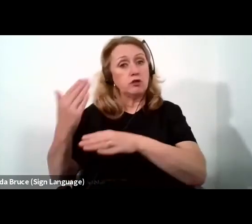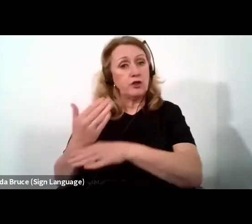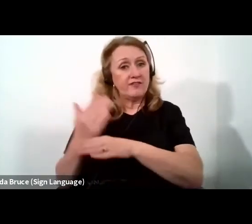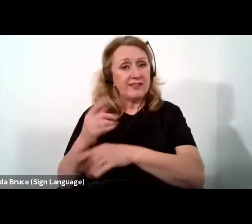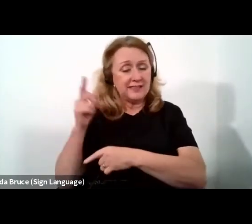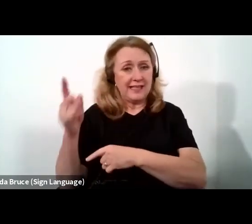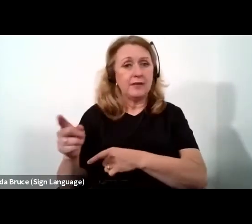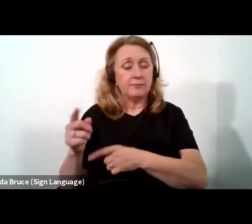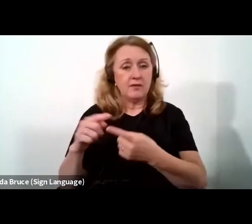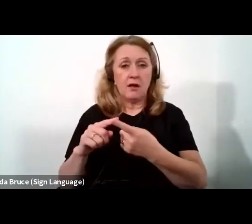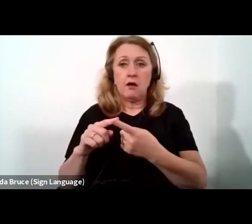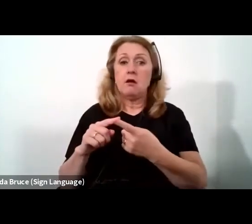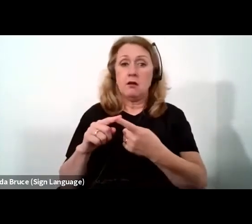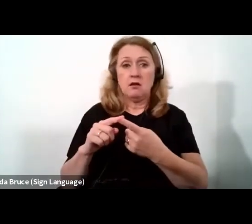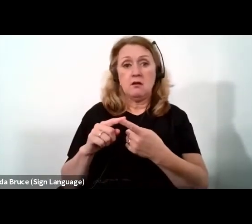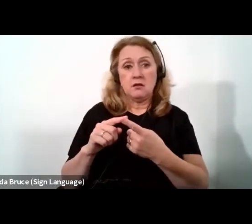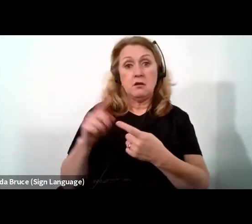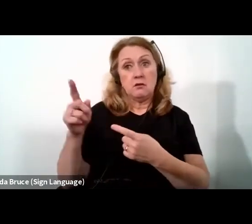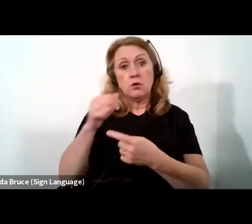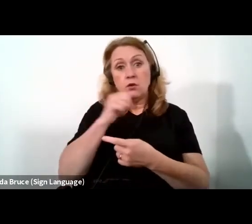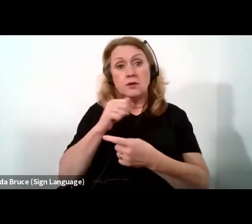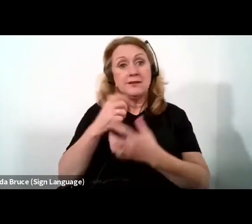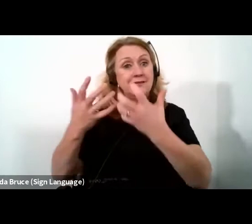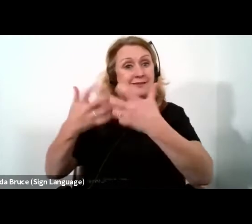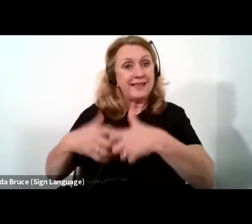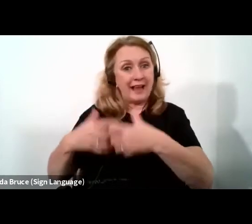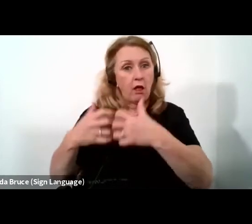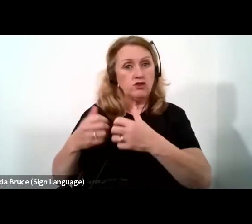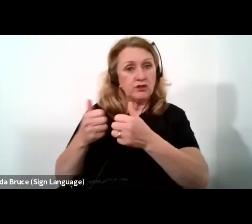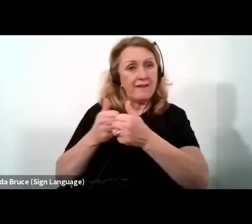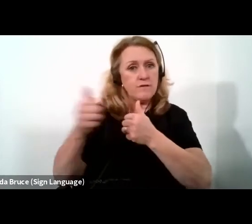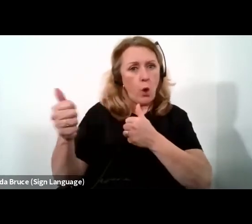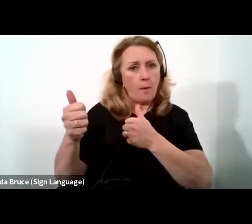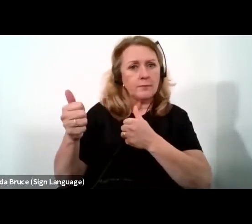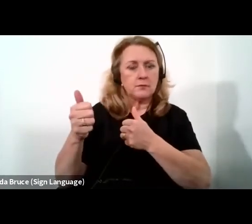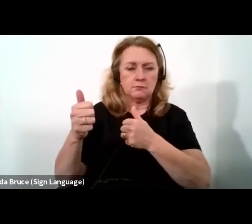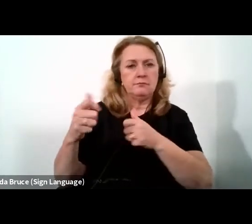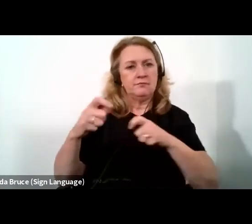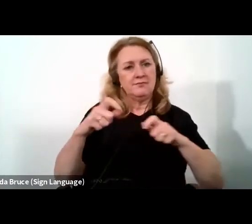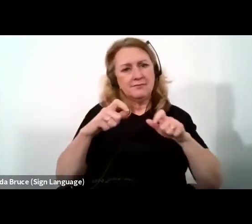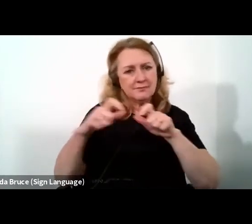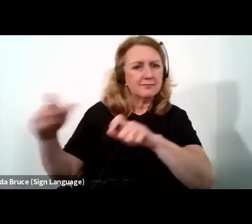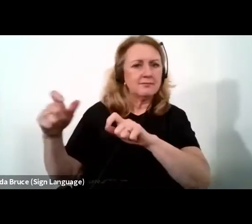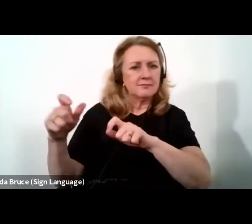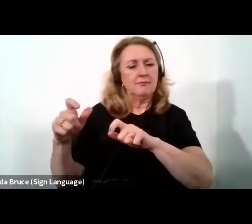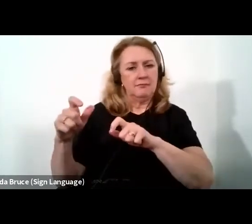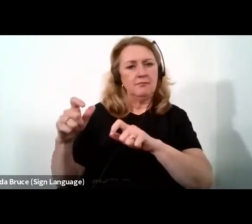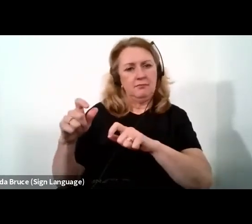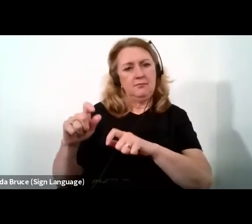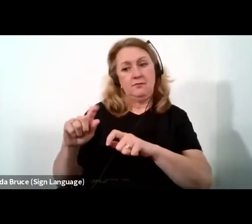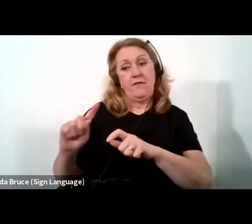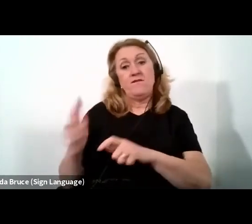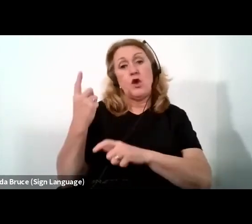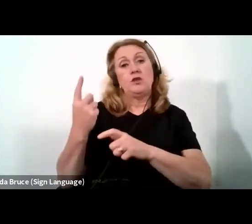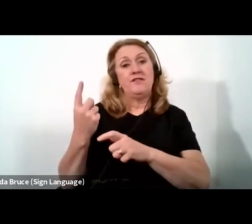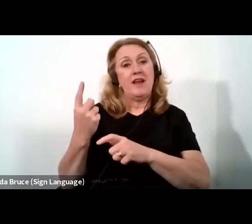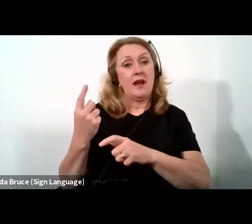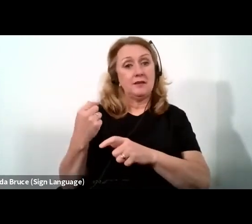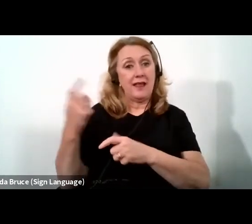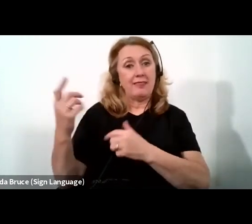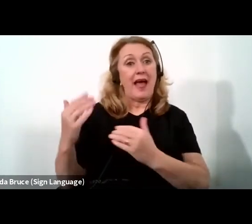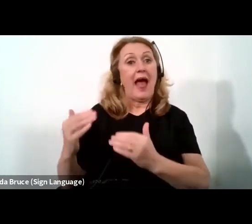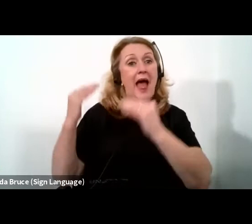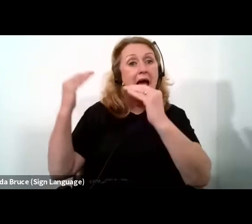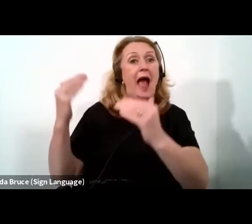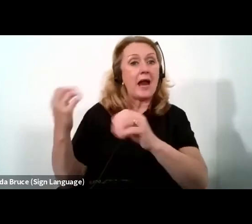entry and growth of technologically intensive firms and sustained effort to foster innovation in the higher productivity